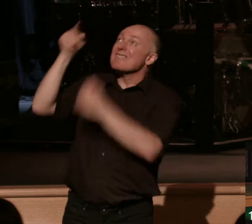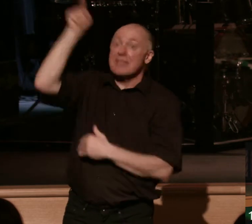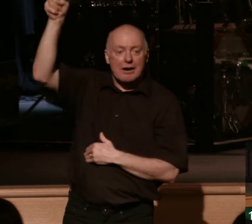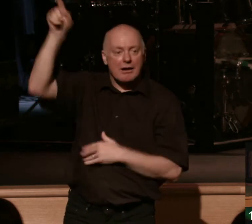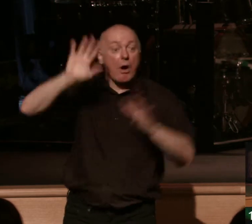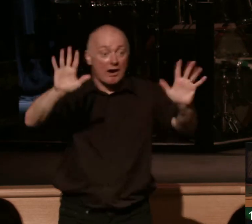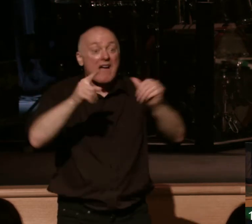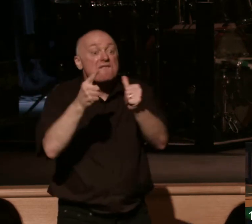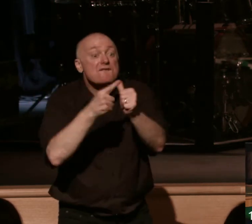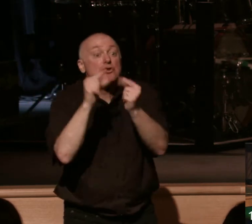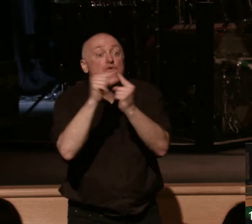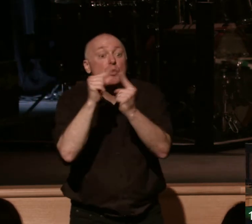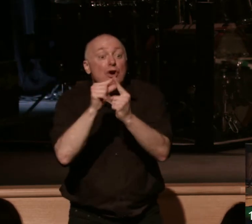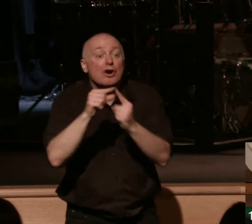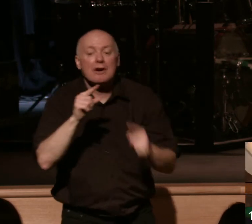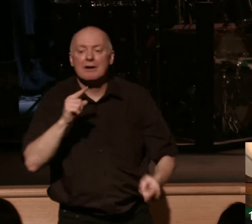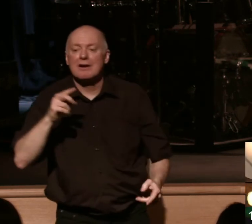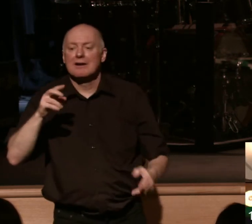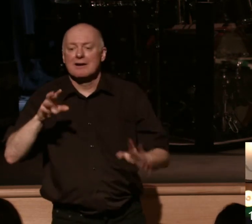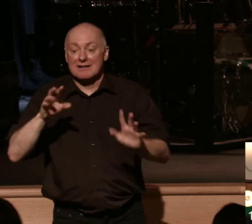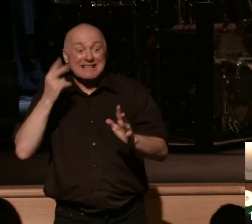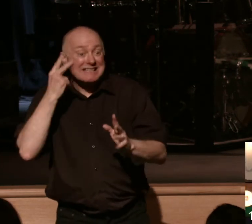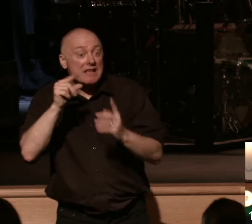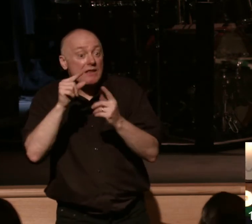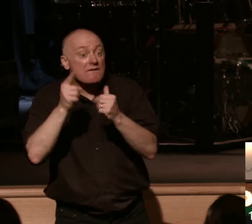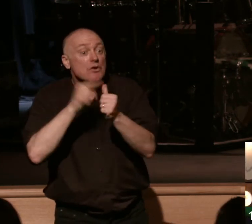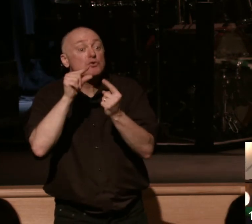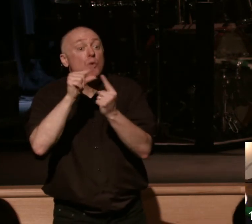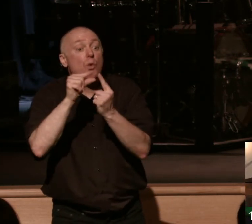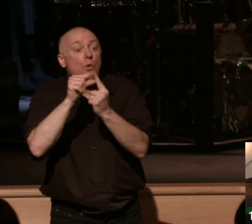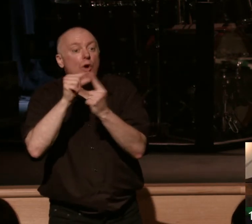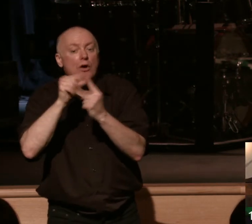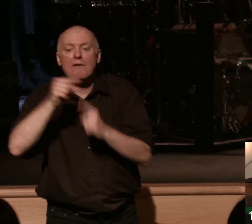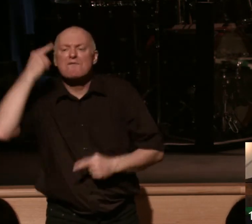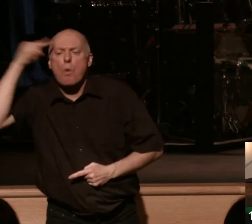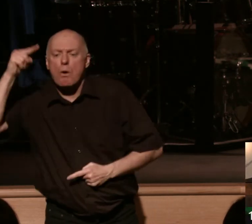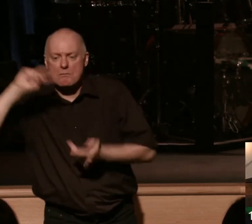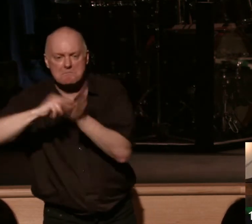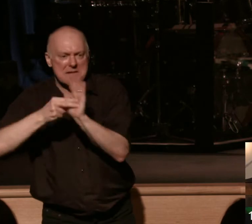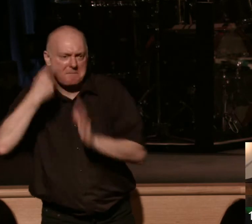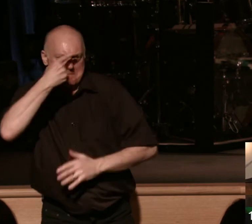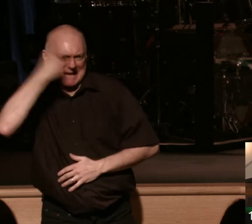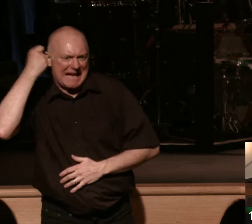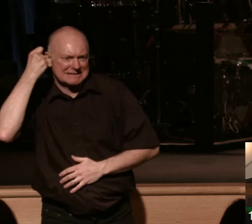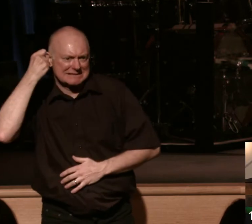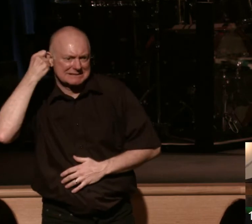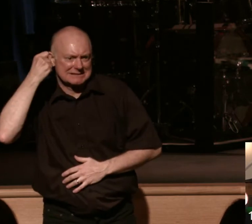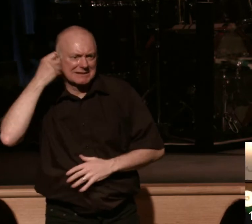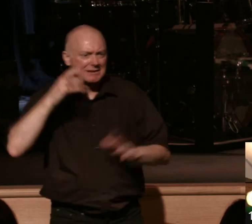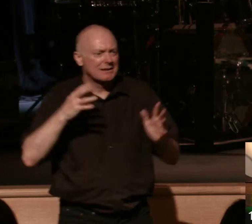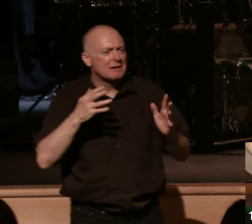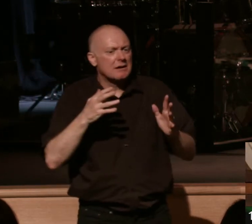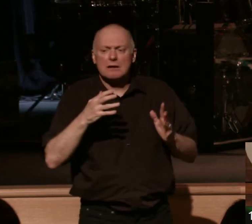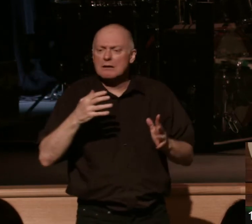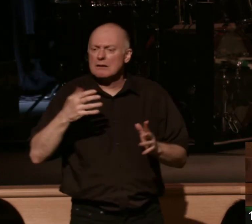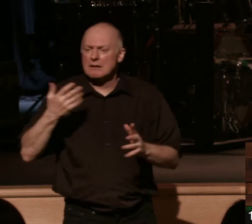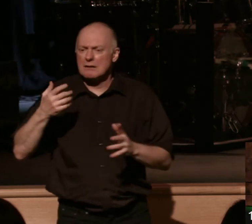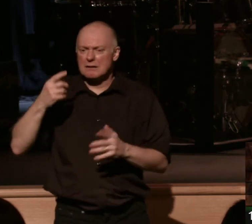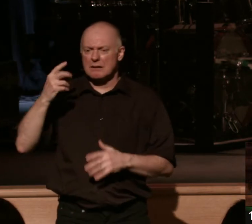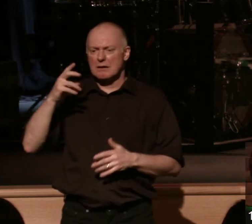the very first word in verse 1 is very important. See the very first word there? It's the word for. Okay? Now, what is for doing? The word